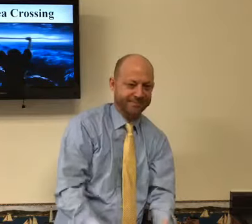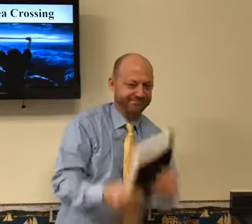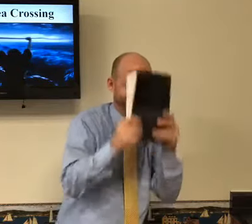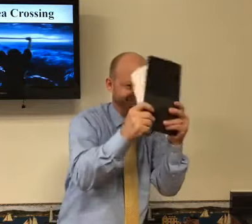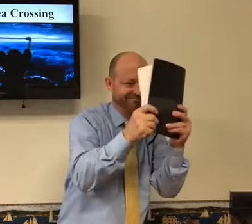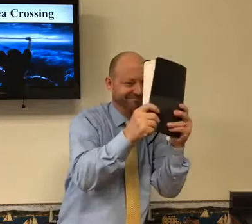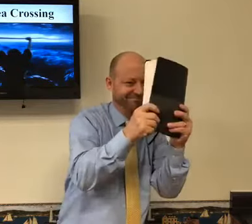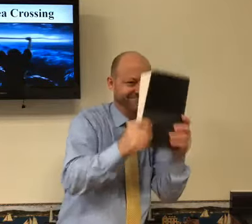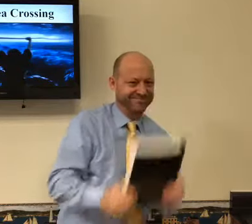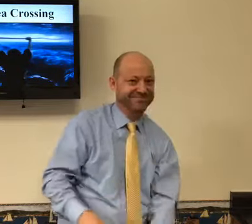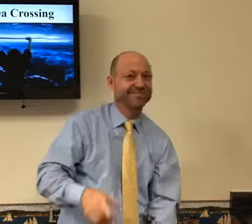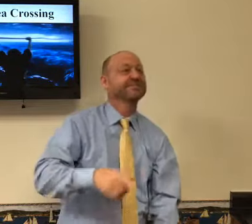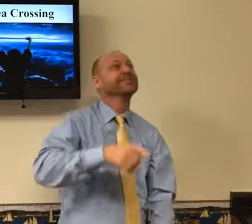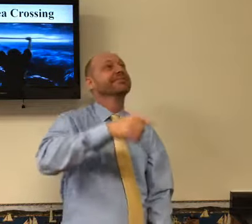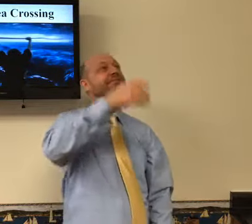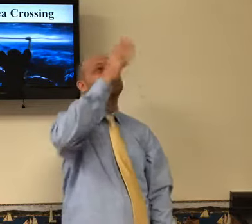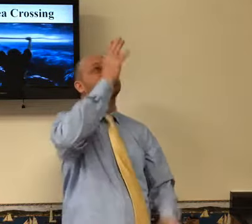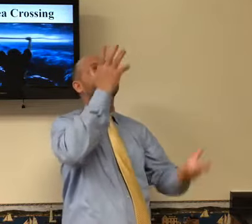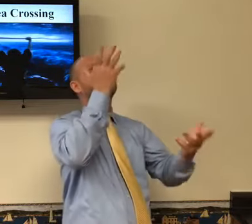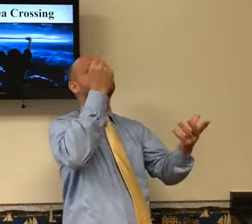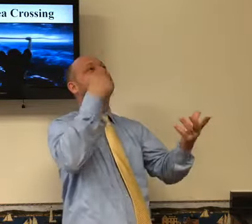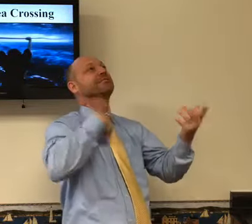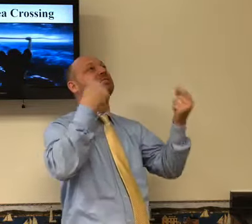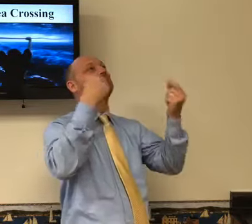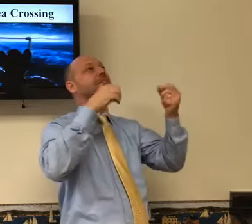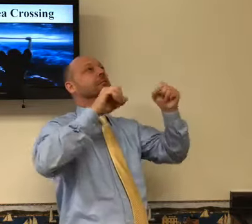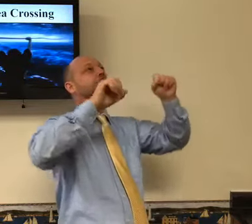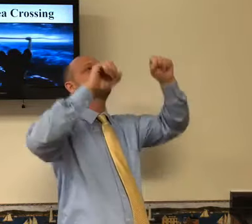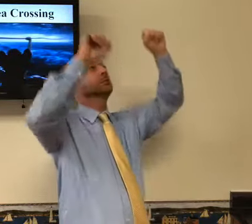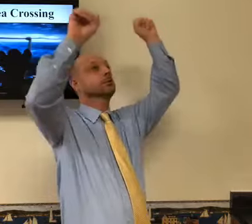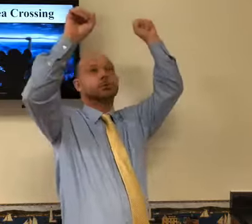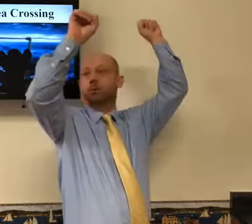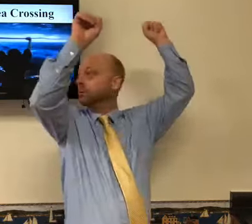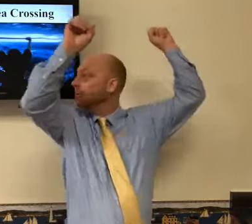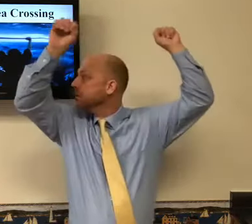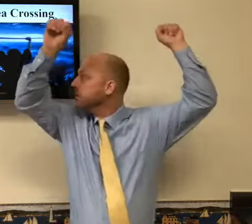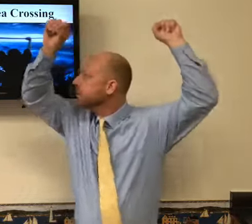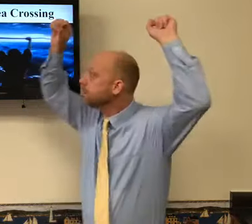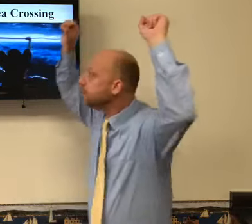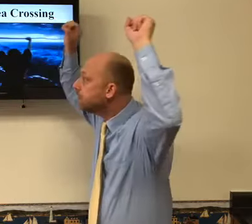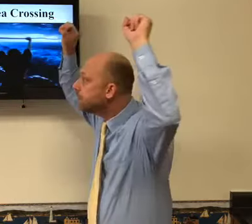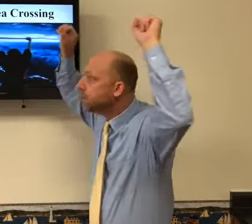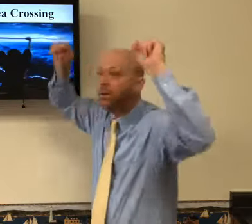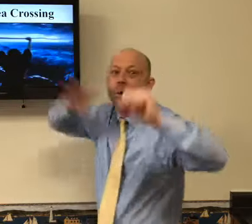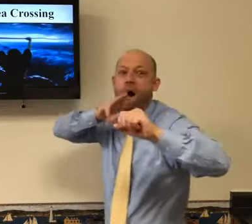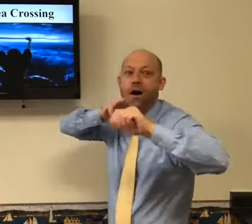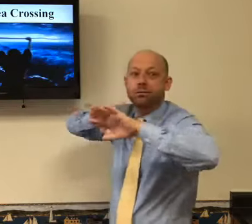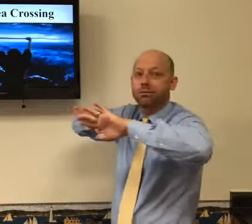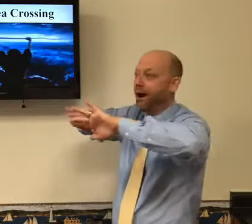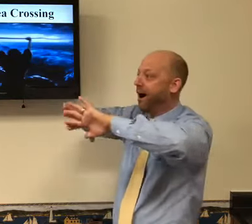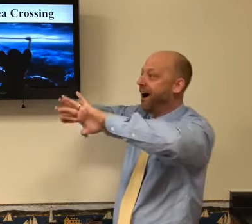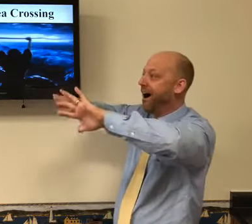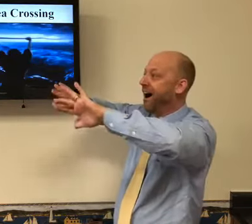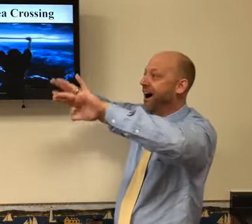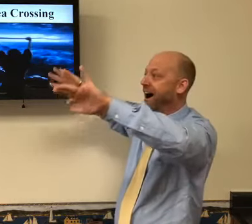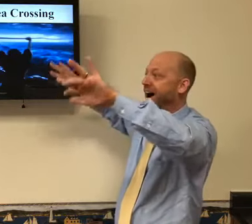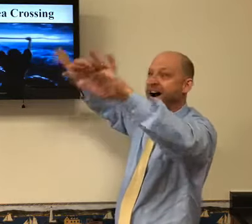rod. Our rod is the Bible. He lifts his rod. He stretches it out.